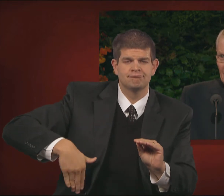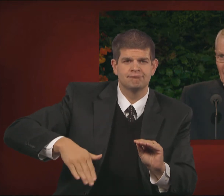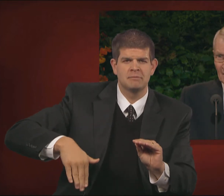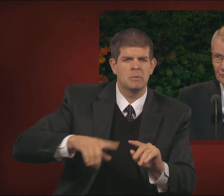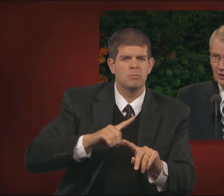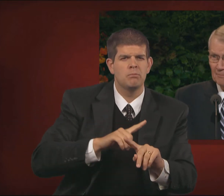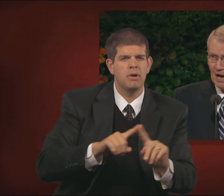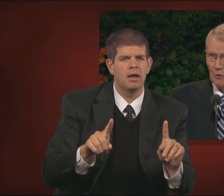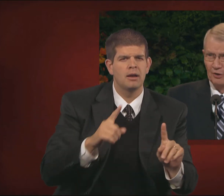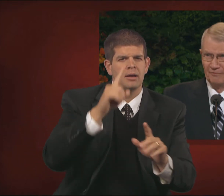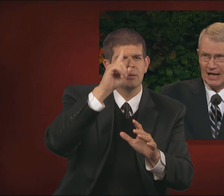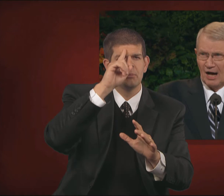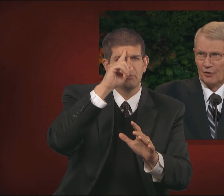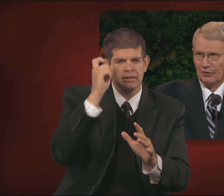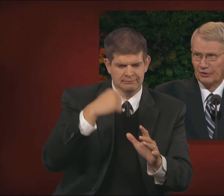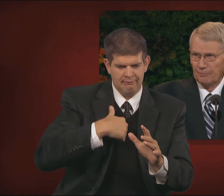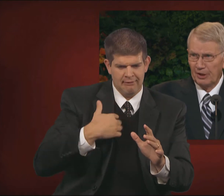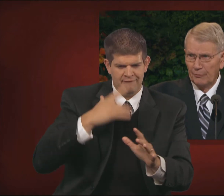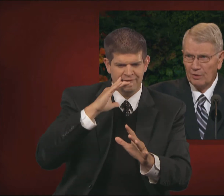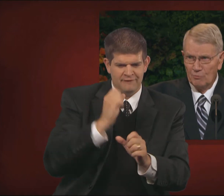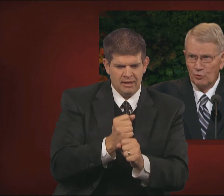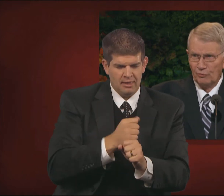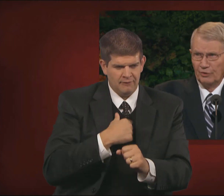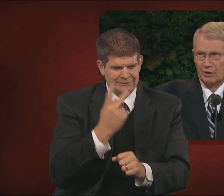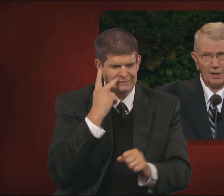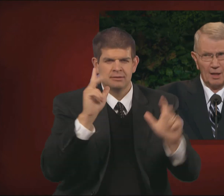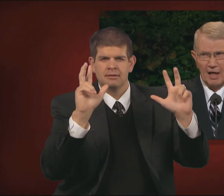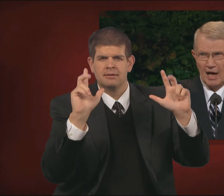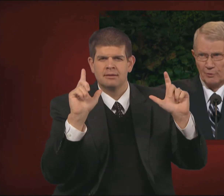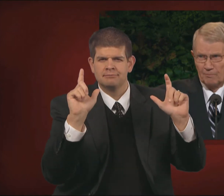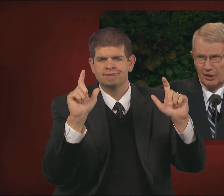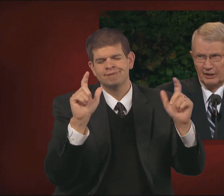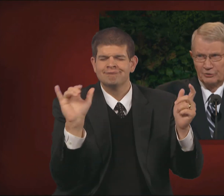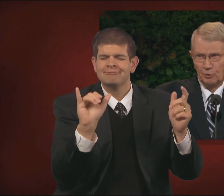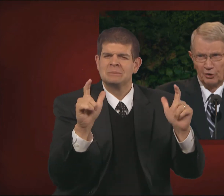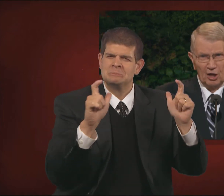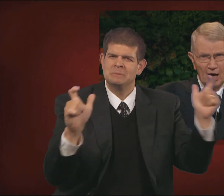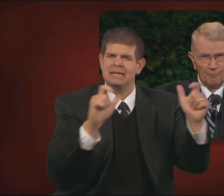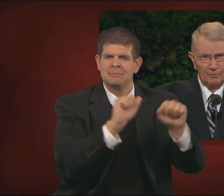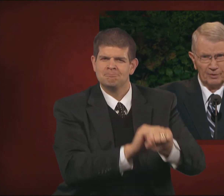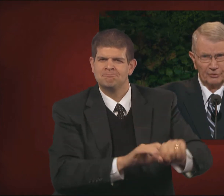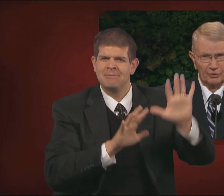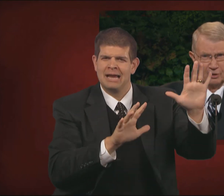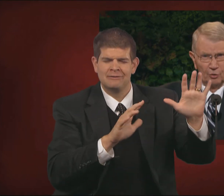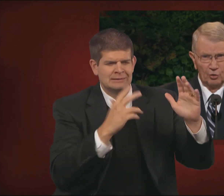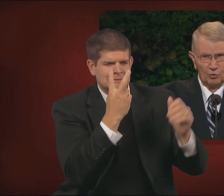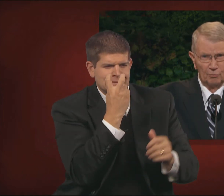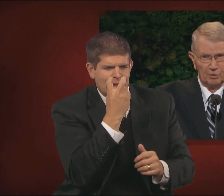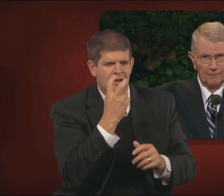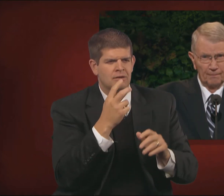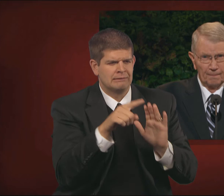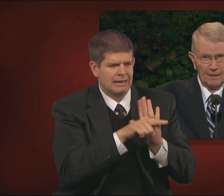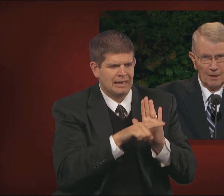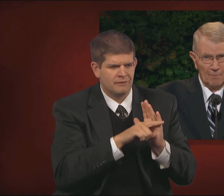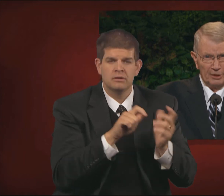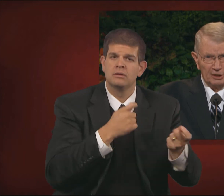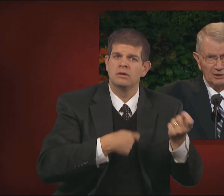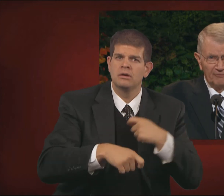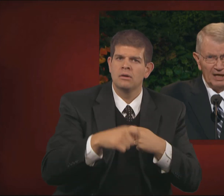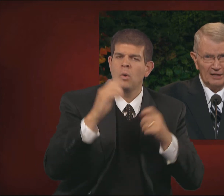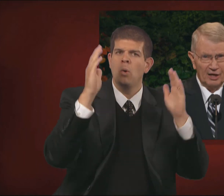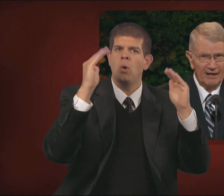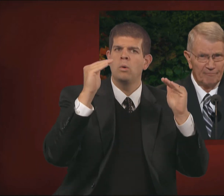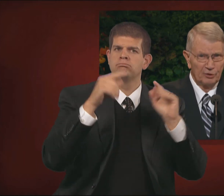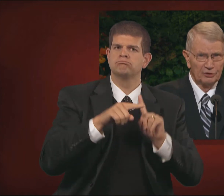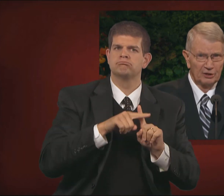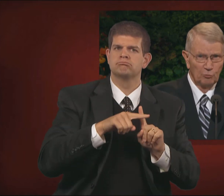I have seen a mountain of doubt and despair removed and replaced with optimism and hope. Because